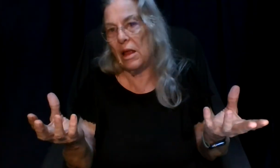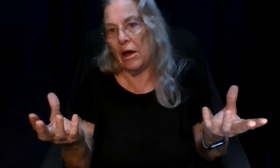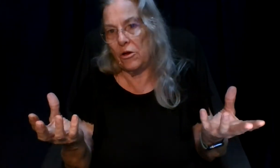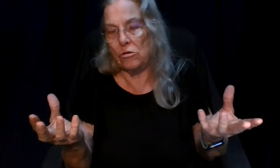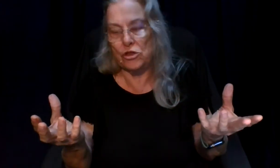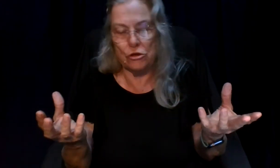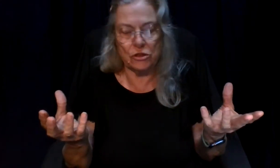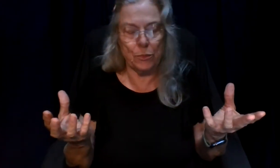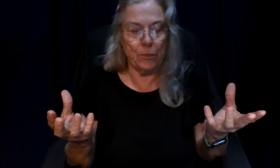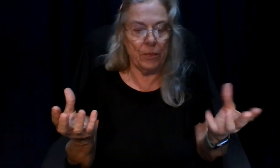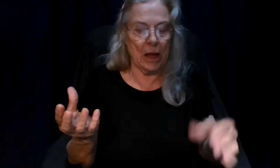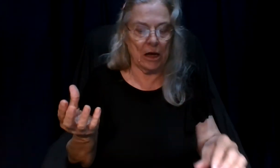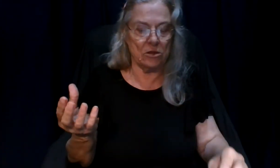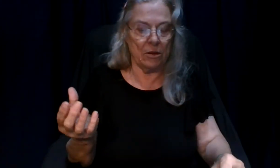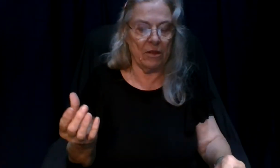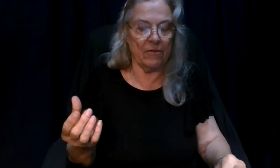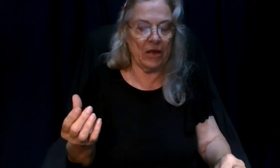you choose to uh their video